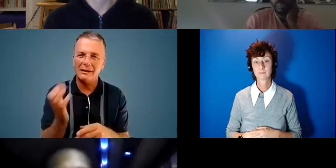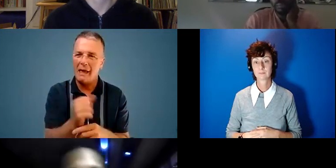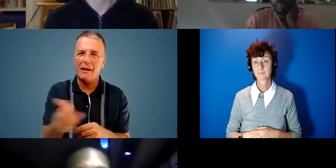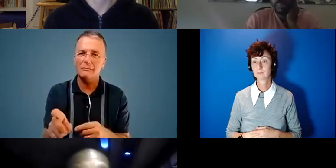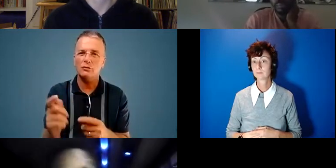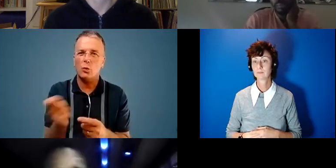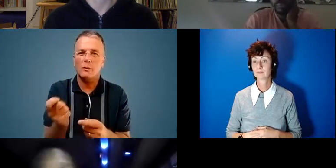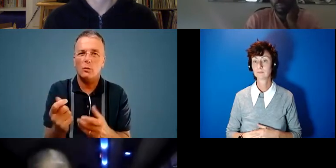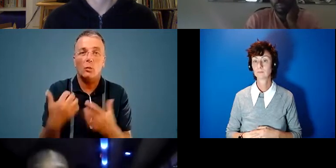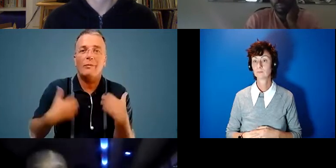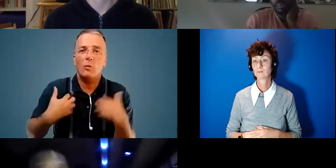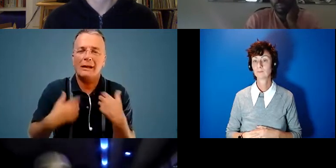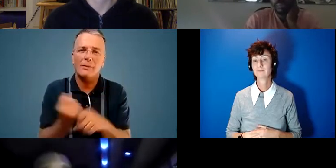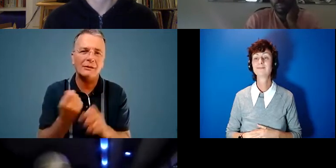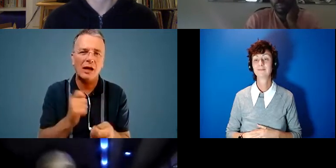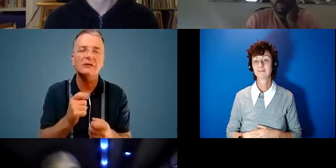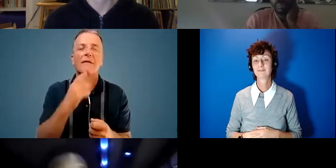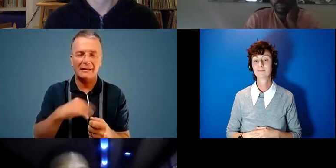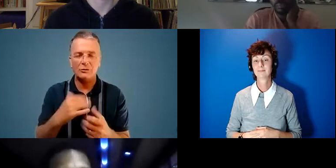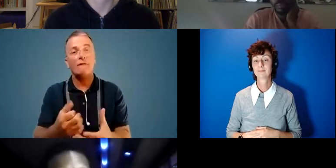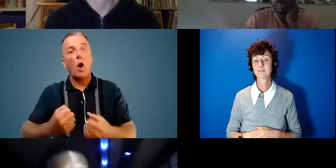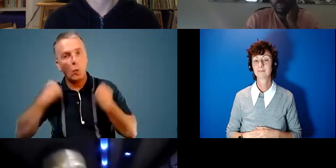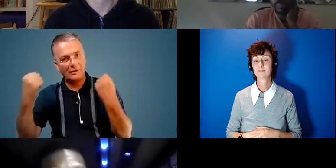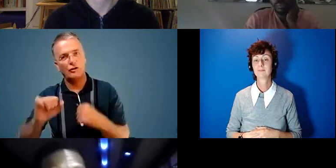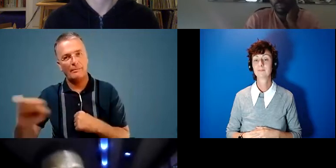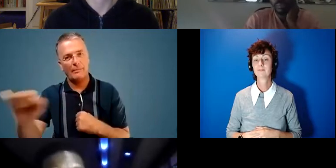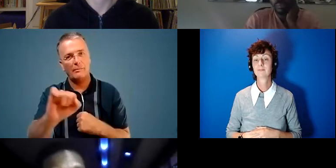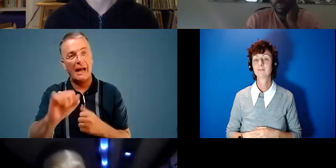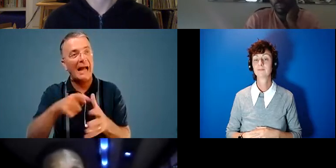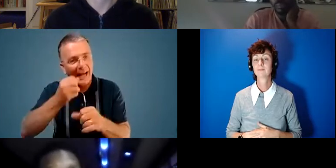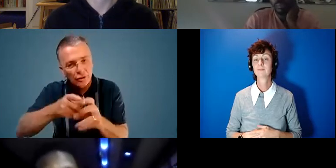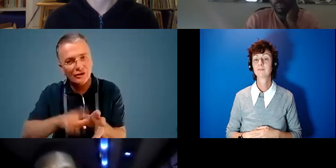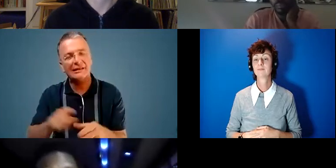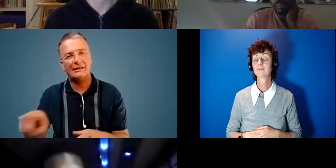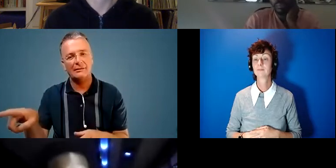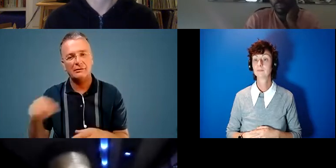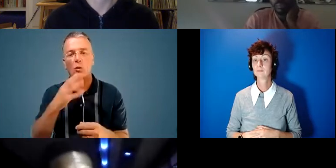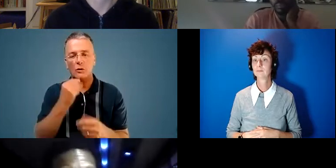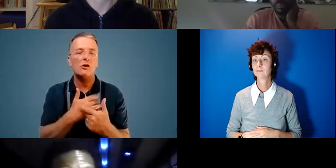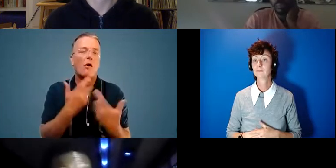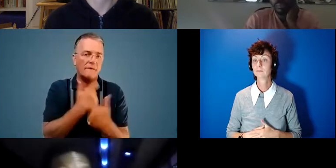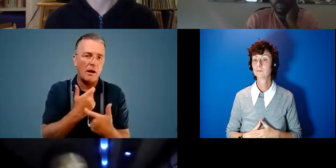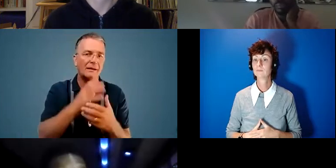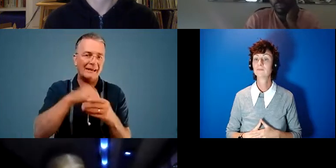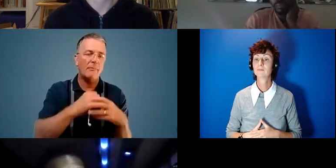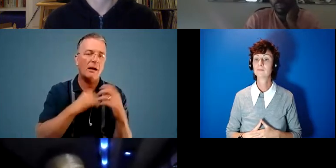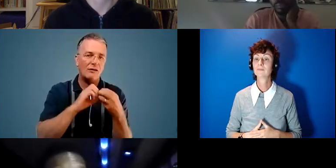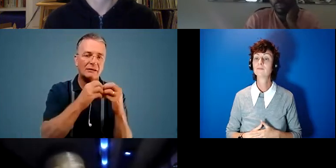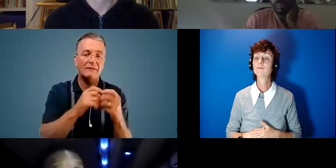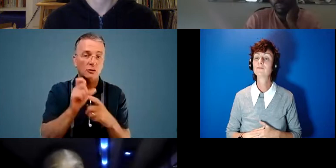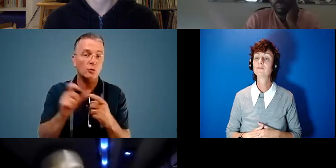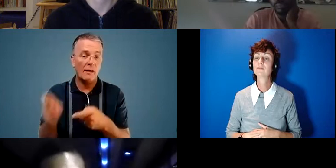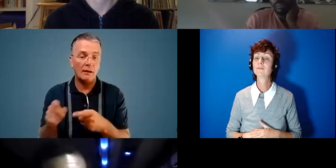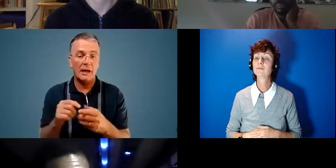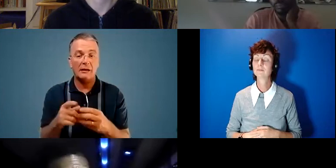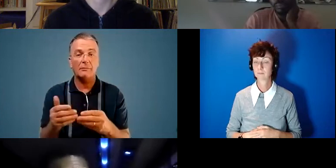to where they need to get to make change they need to have ownership and agency of that so i use a lot of fun within my creativity to to do that